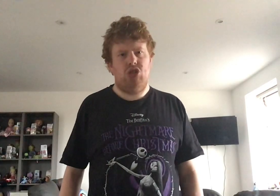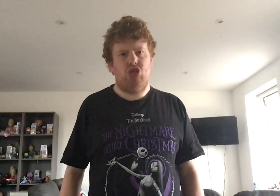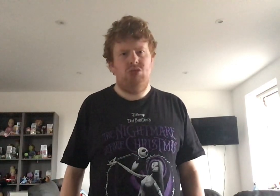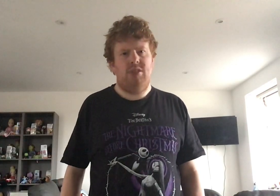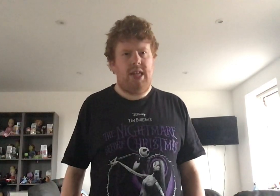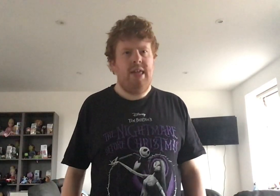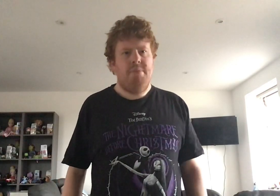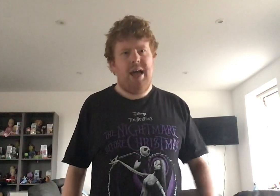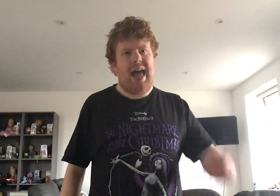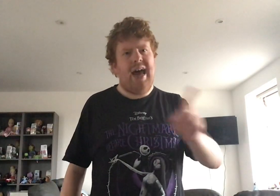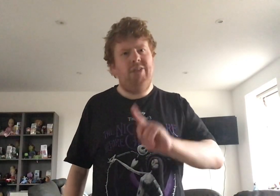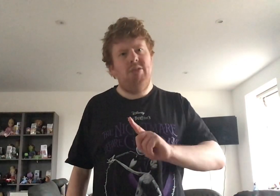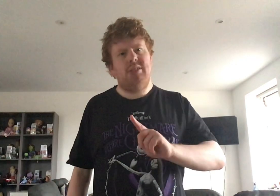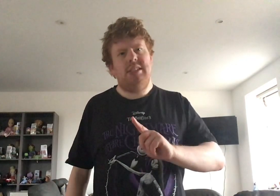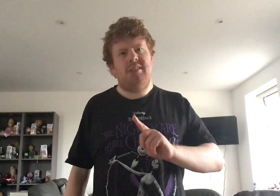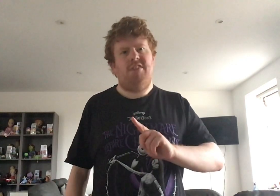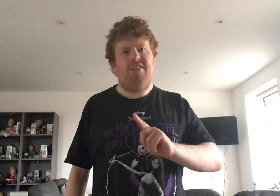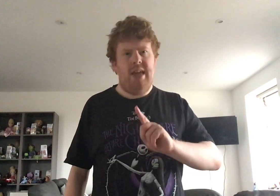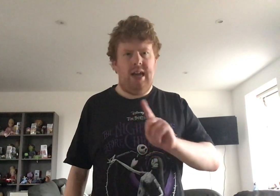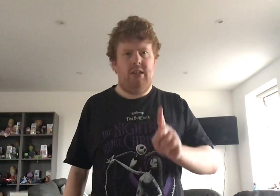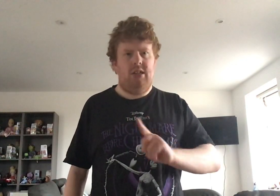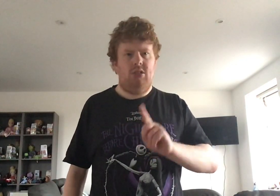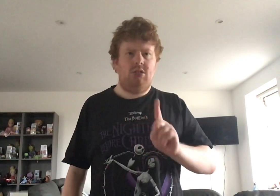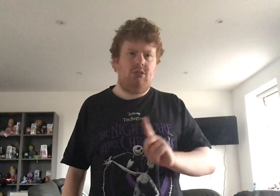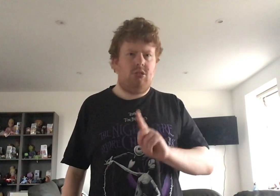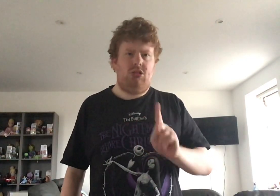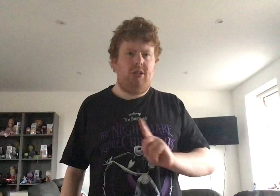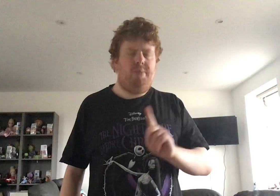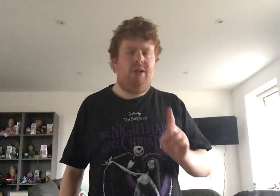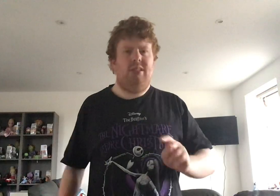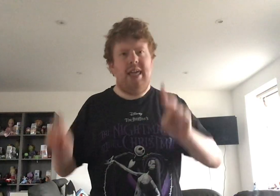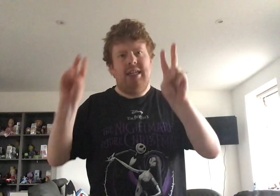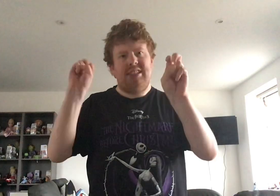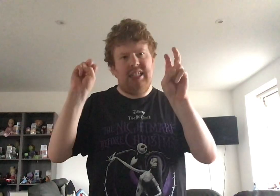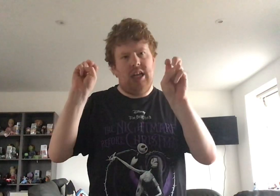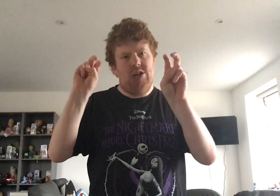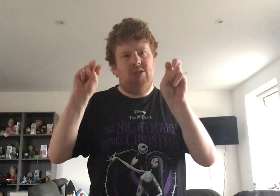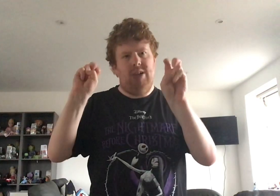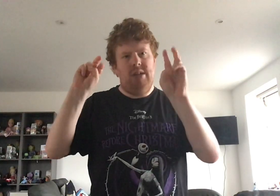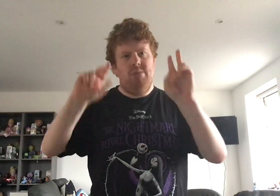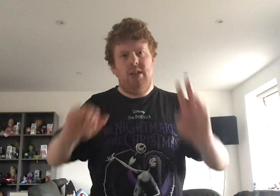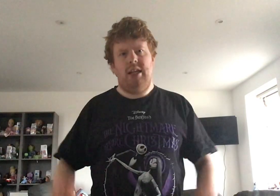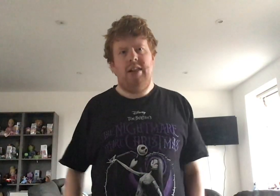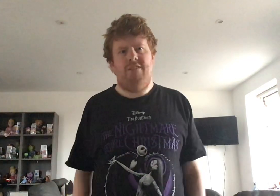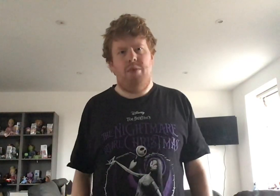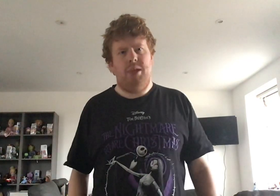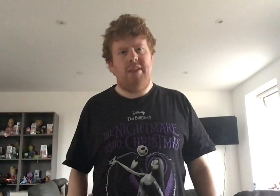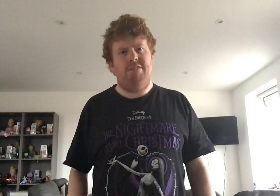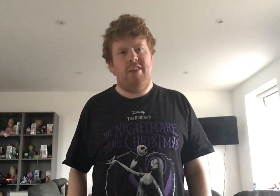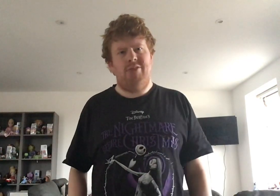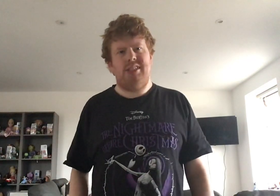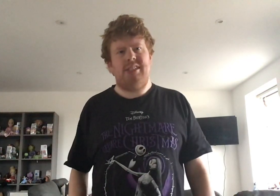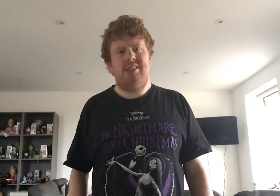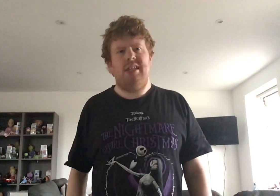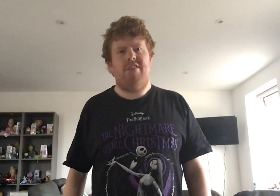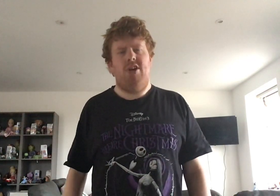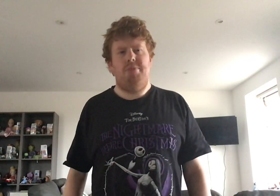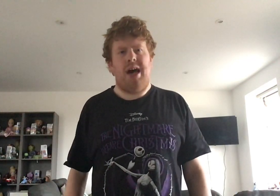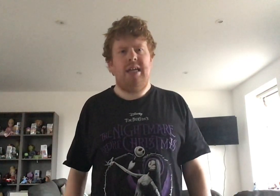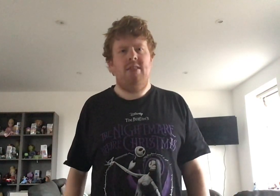Doodly, but Harry would interfere and talk about the secret workmen in a forbidden forest instead of Hermione.